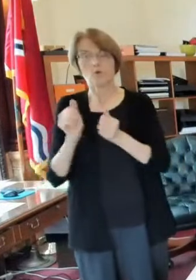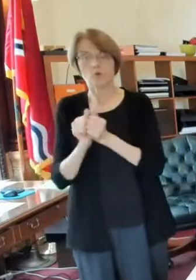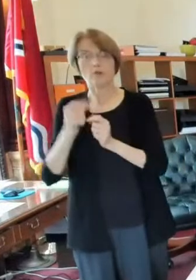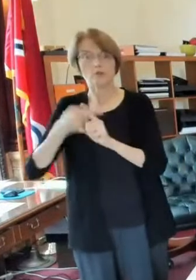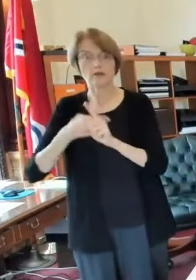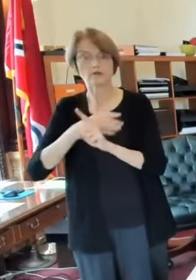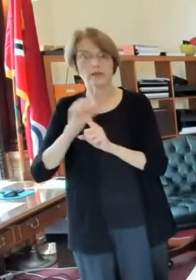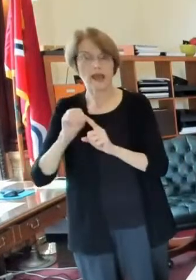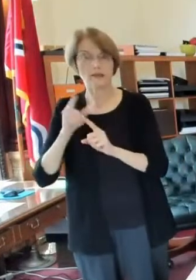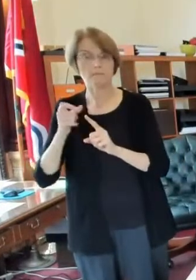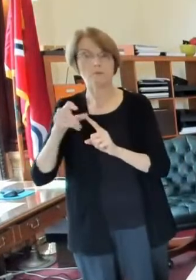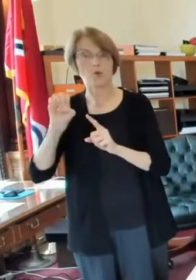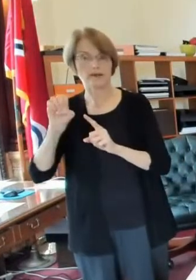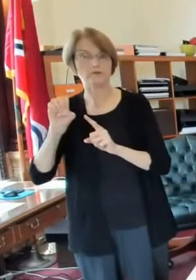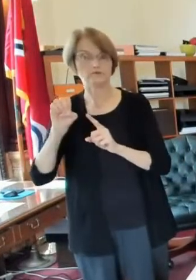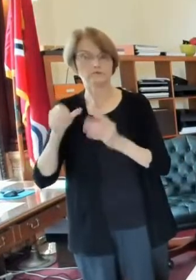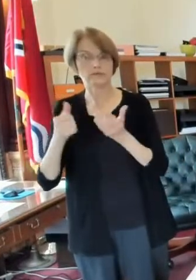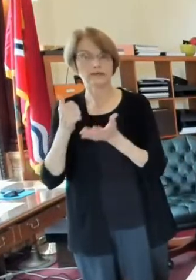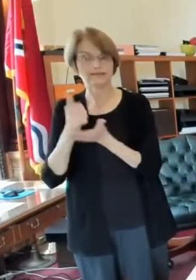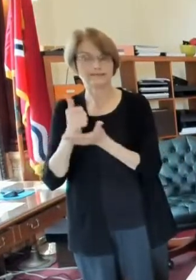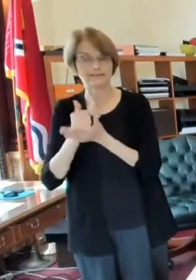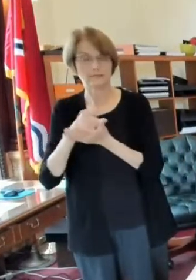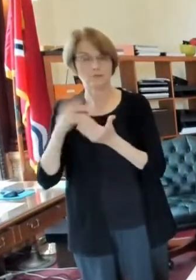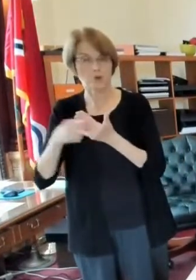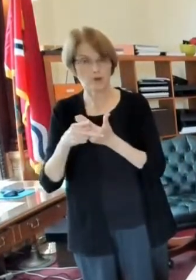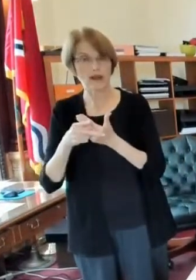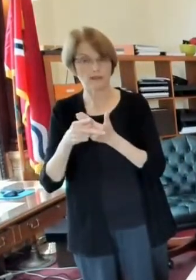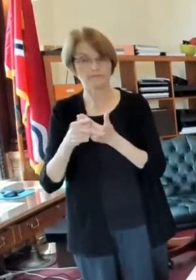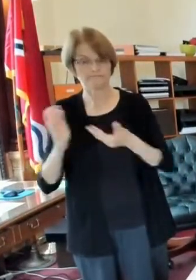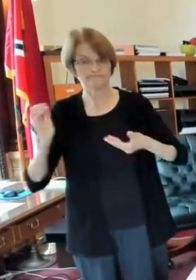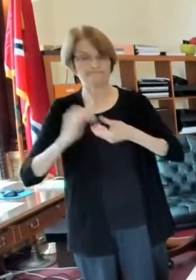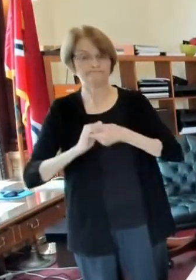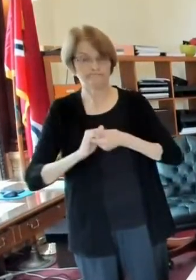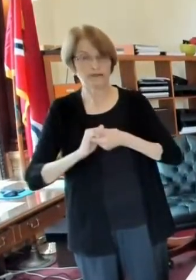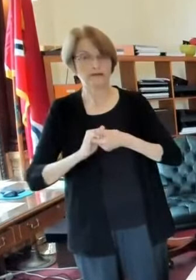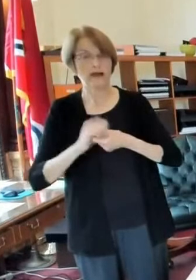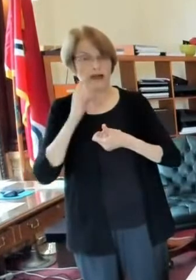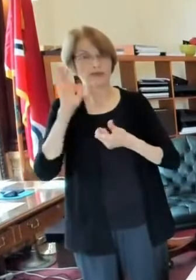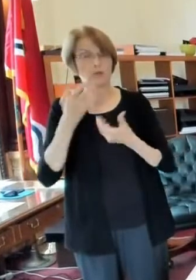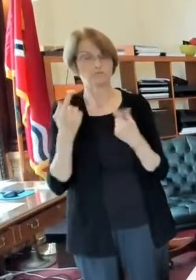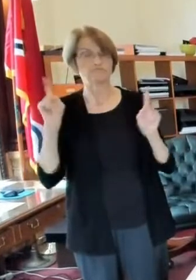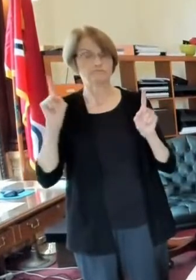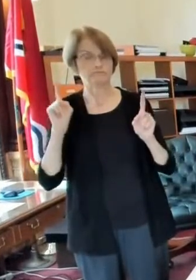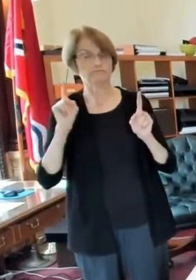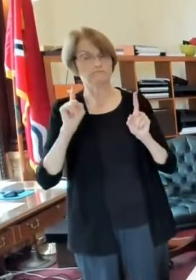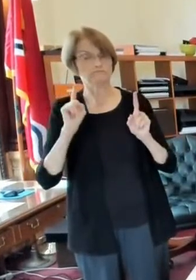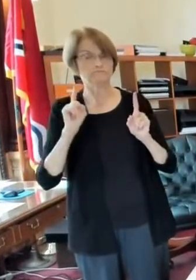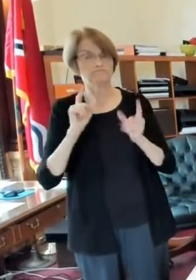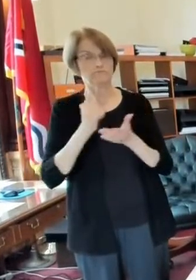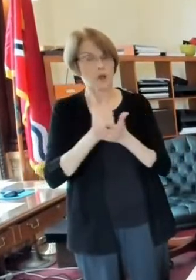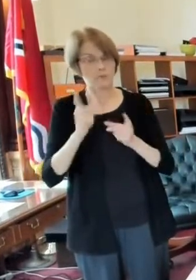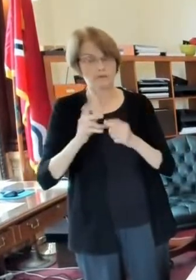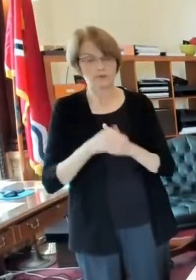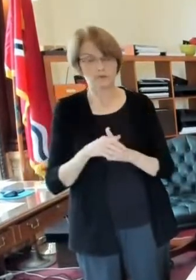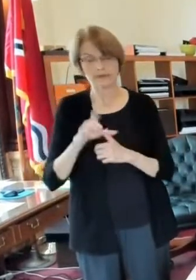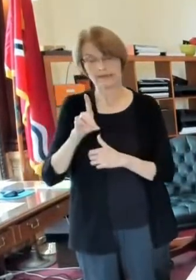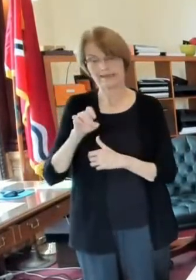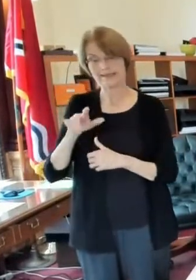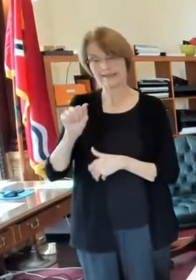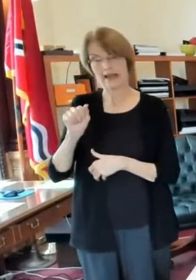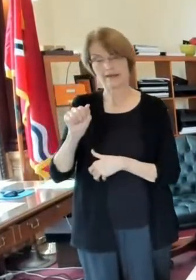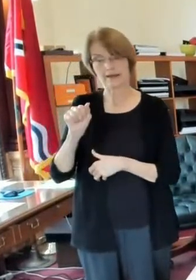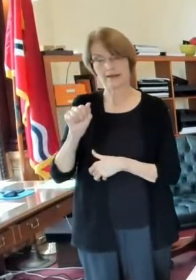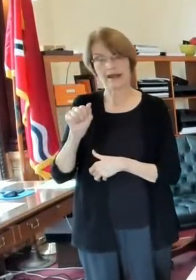well so um i think that's that's going to work pretty well dana's question and she might be a small